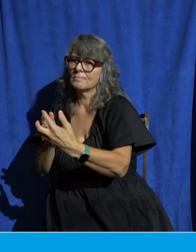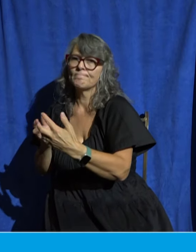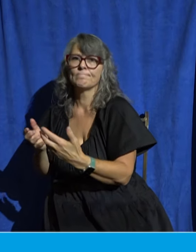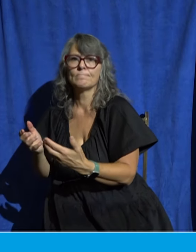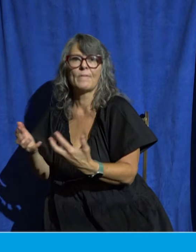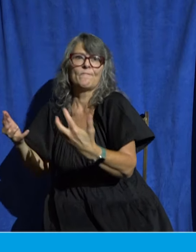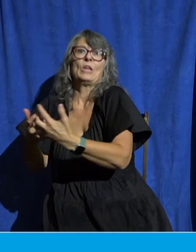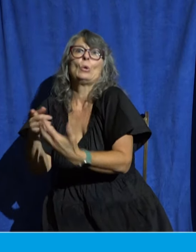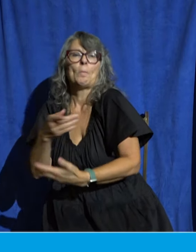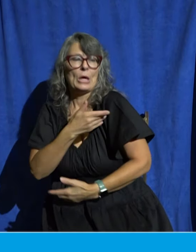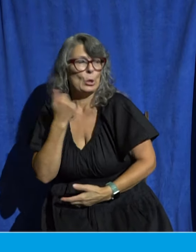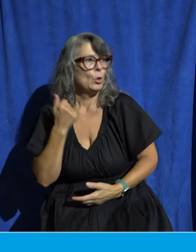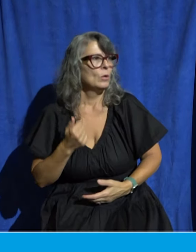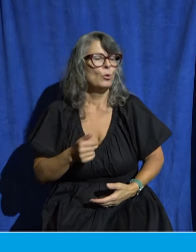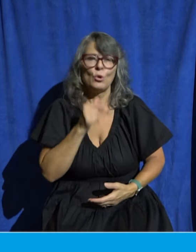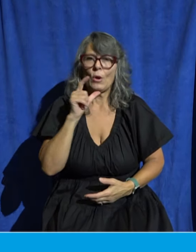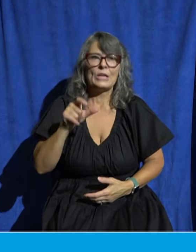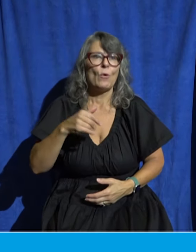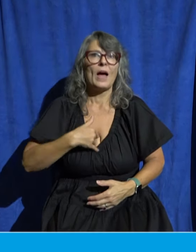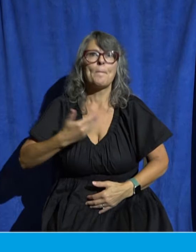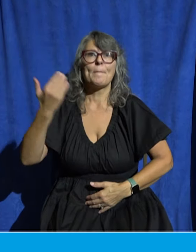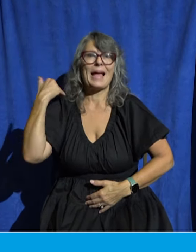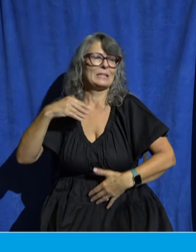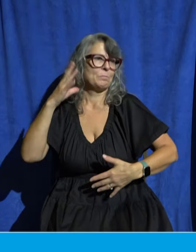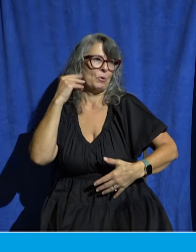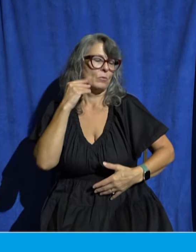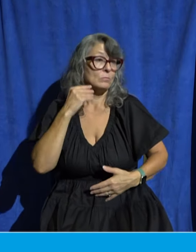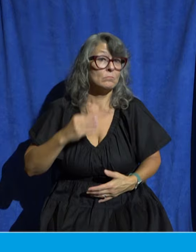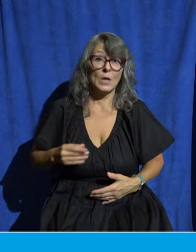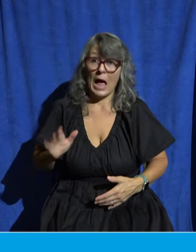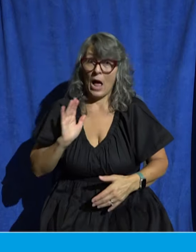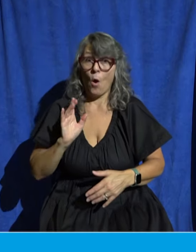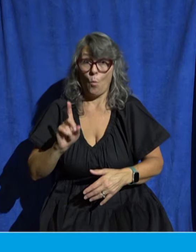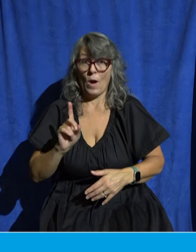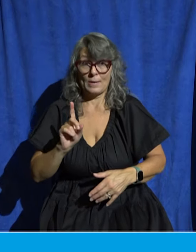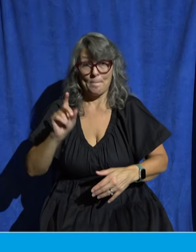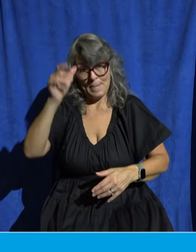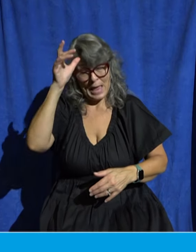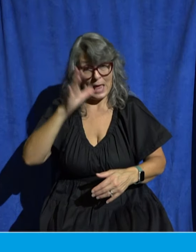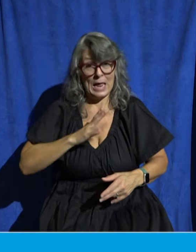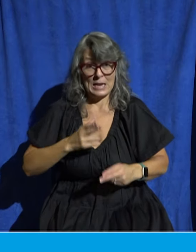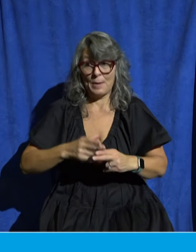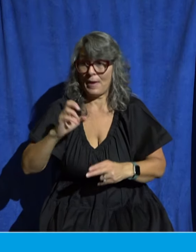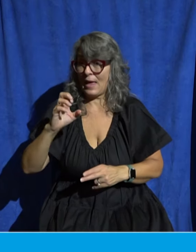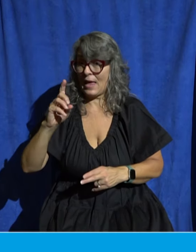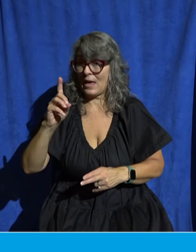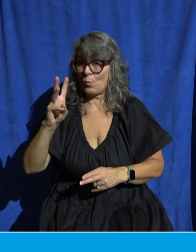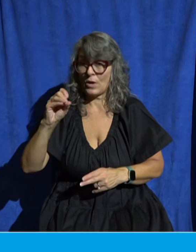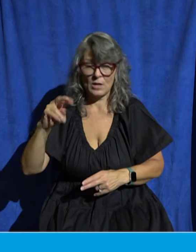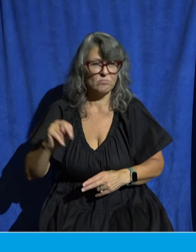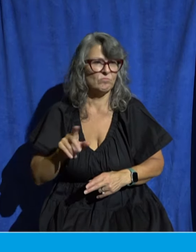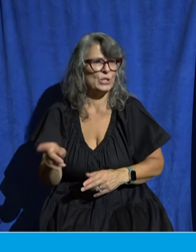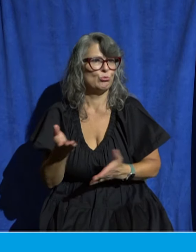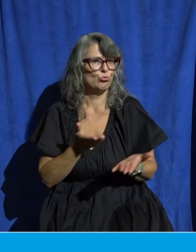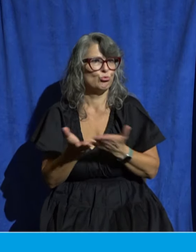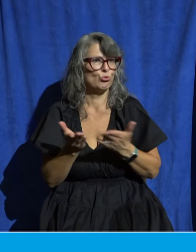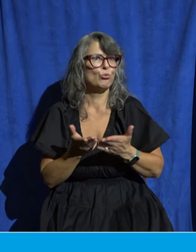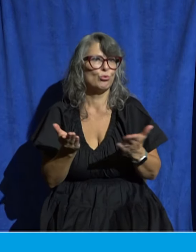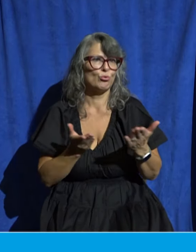I heard the story last week about Edwin who now serves regularly with our access ministry Edwin many months ago came back to our church